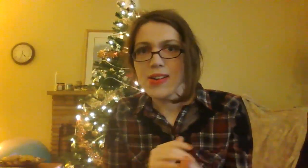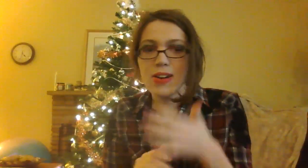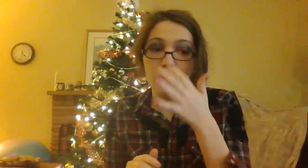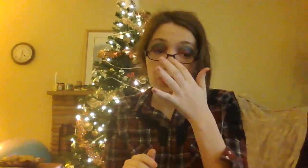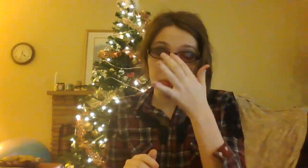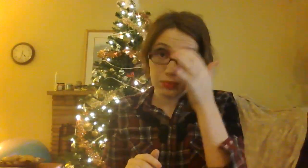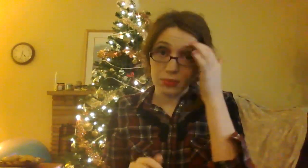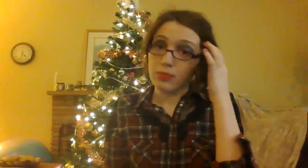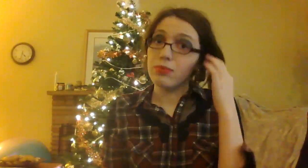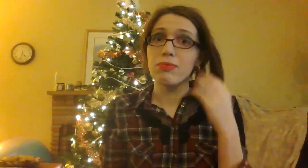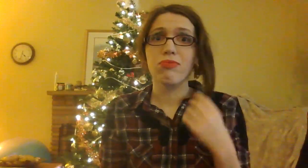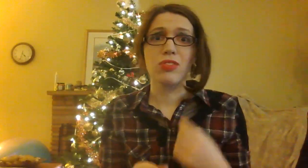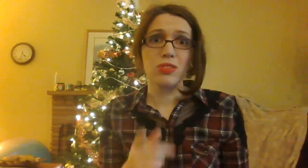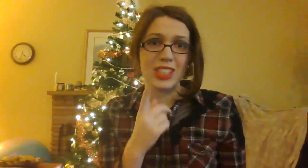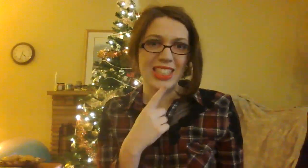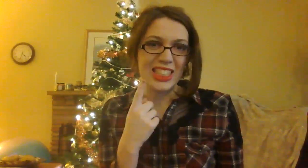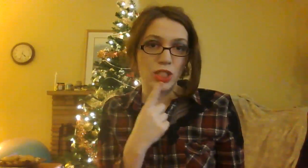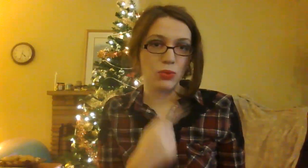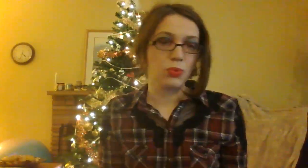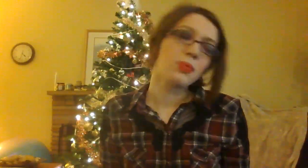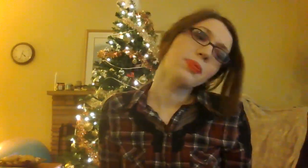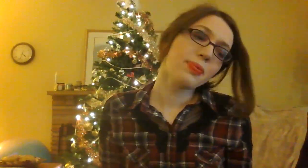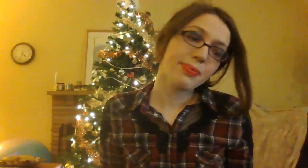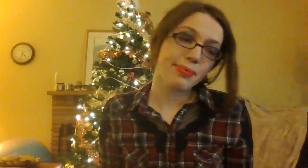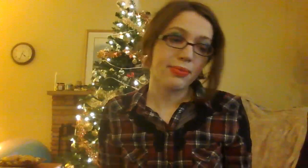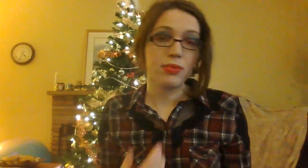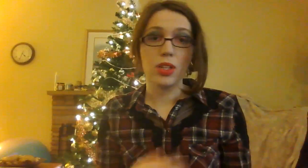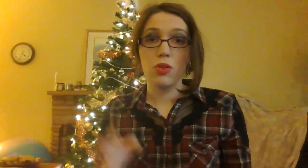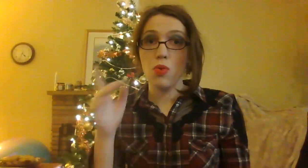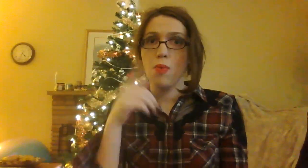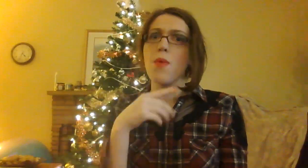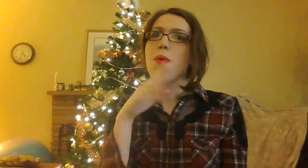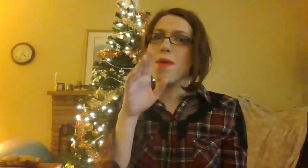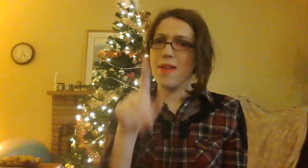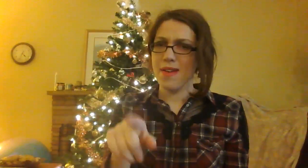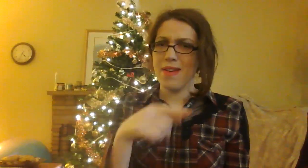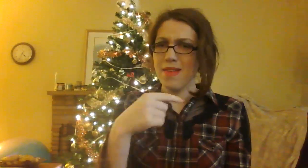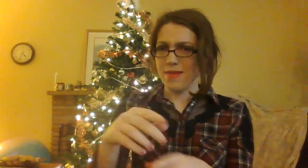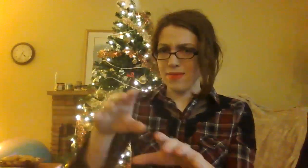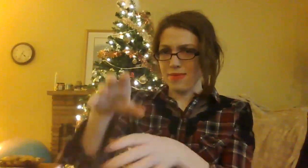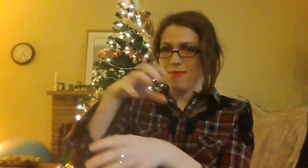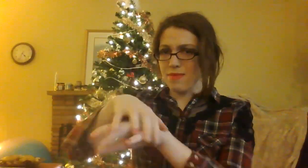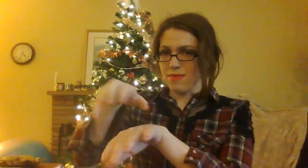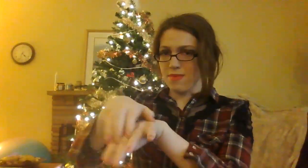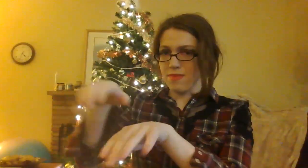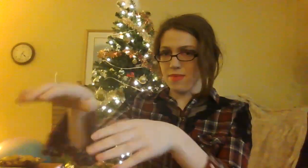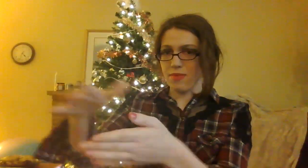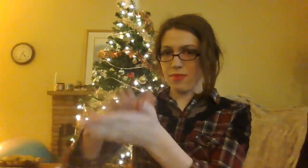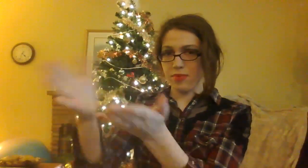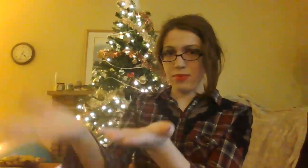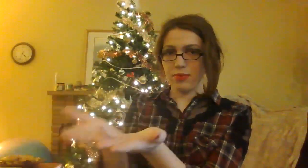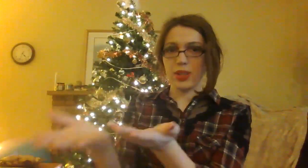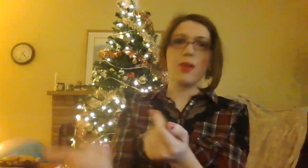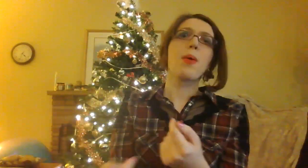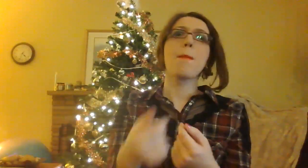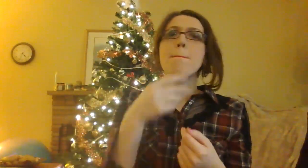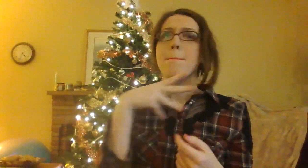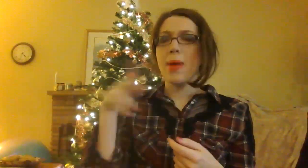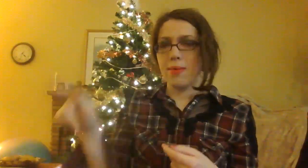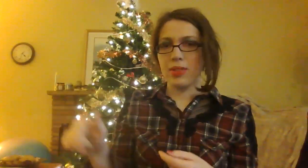I did that with my mom I suggest you leave out some cookies Cake, spice, maybe pumpkin bread And if